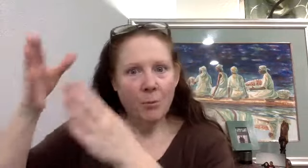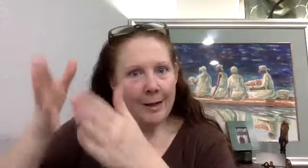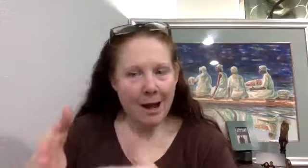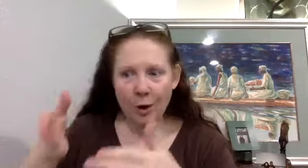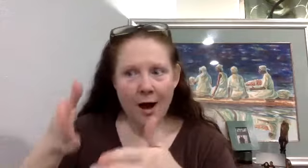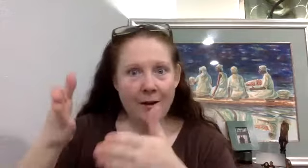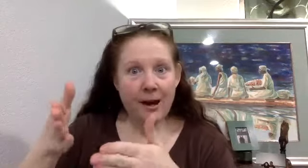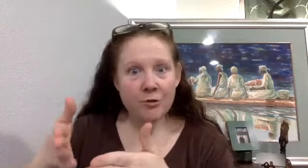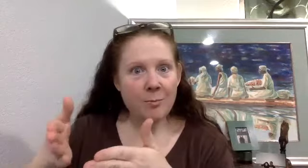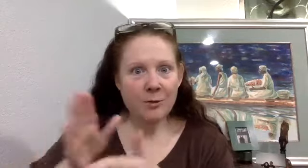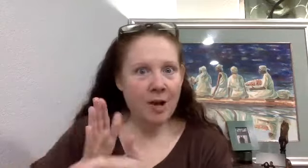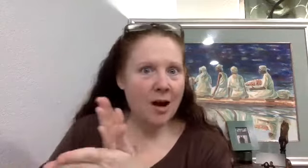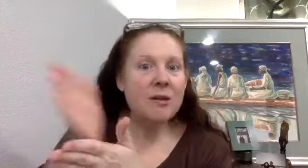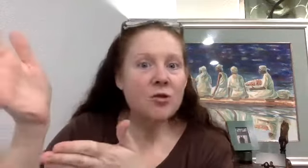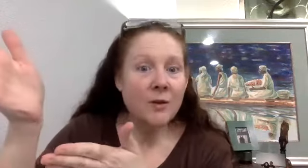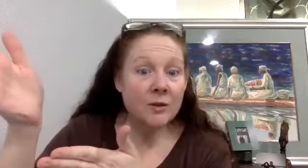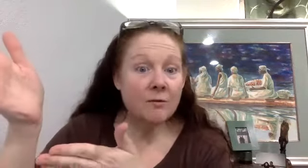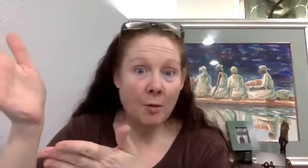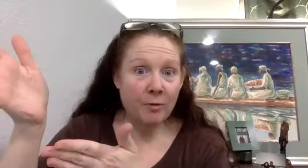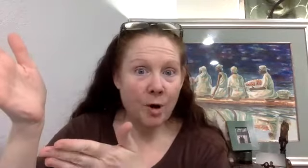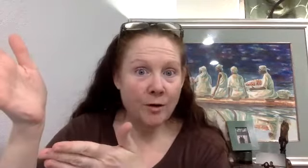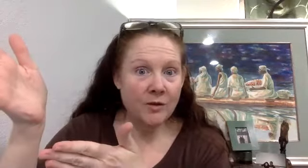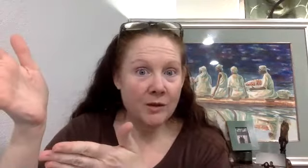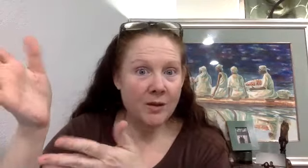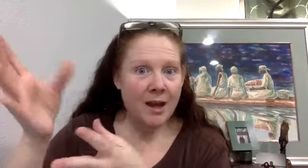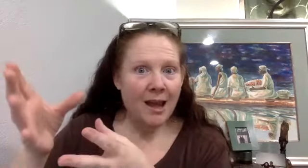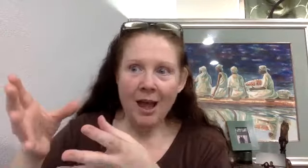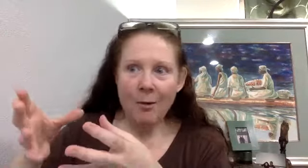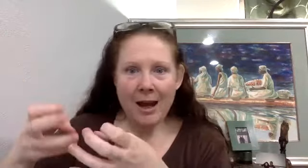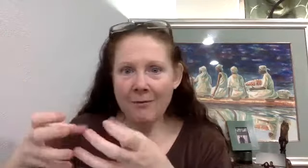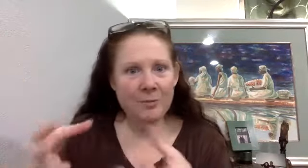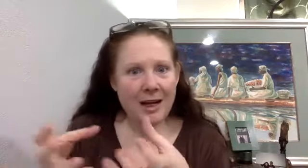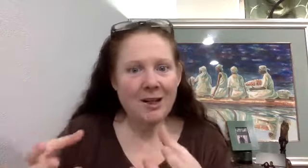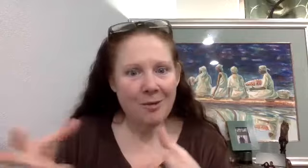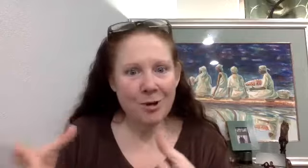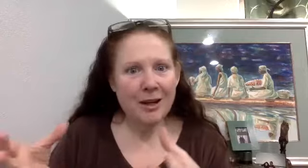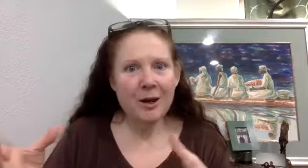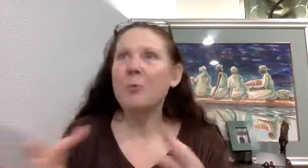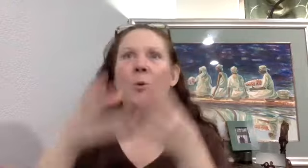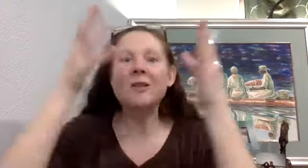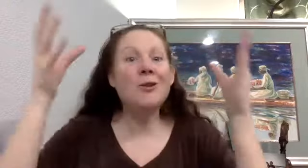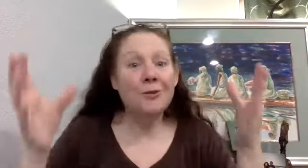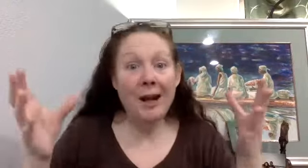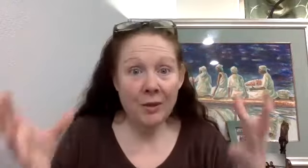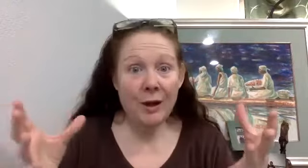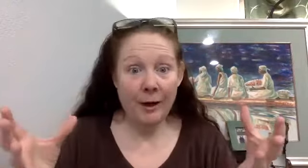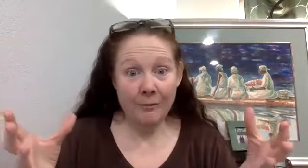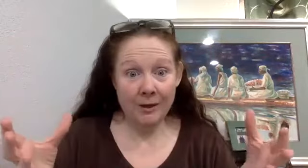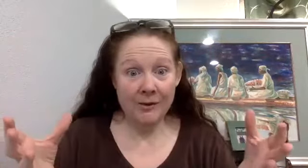right now we're codifying treatments. We've got all these drugs in development for Parkinson's, and we haven't spent any time really going, well, what's the unifying theory of this?